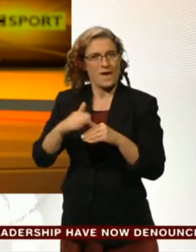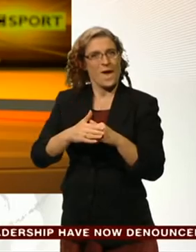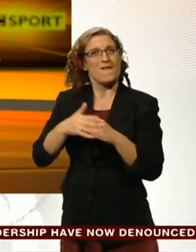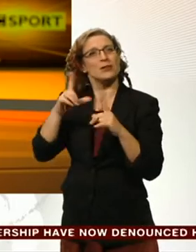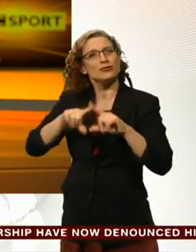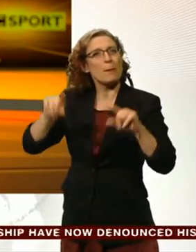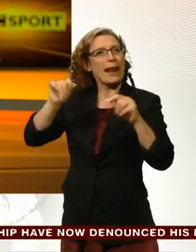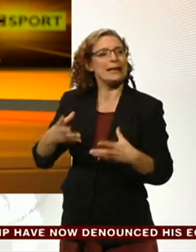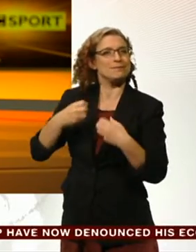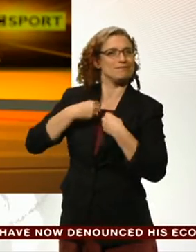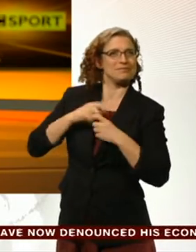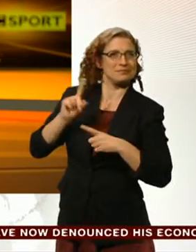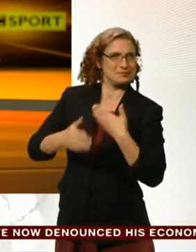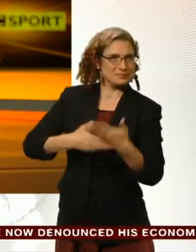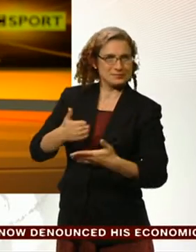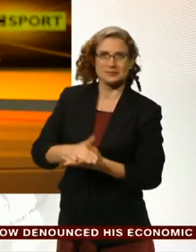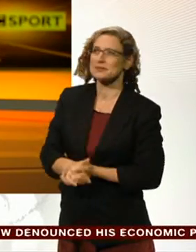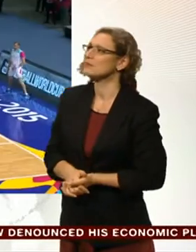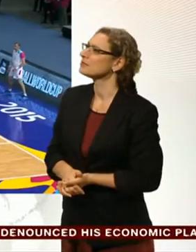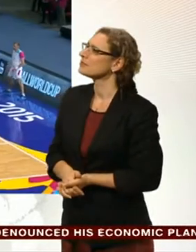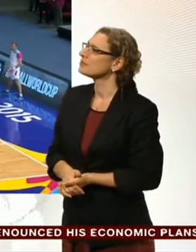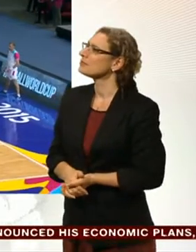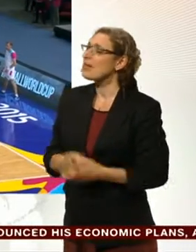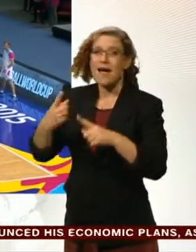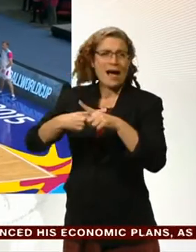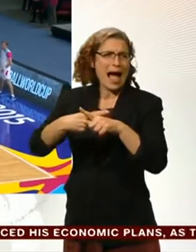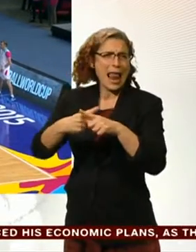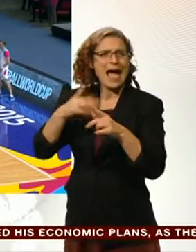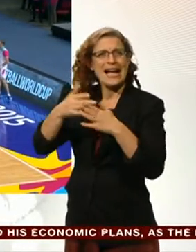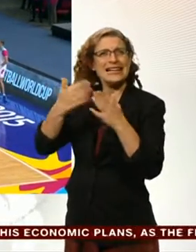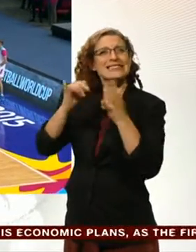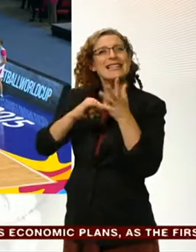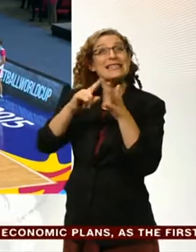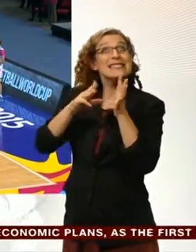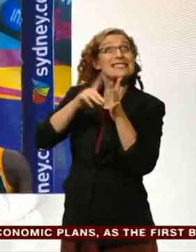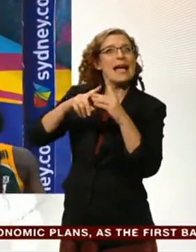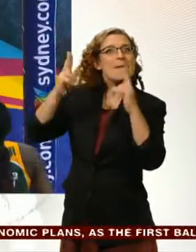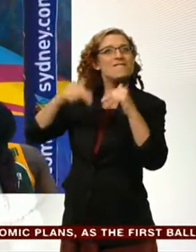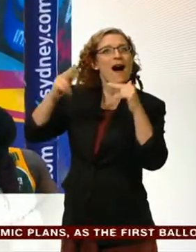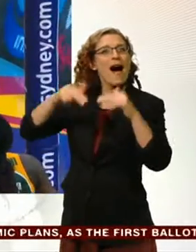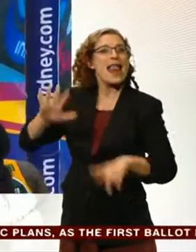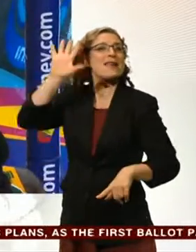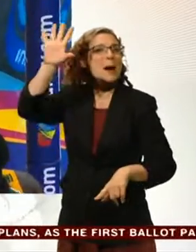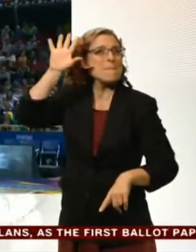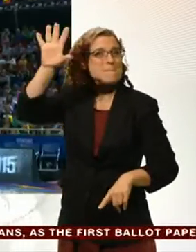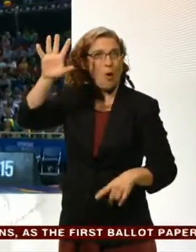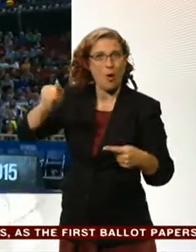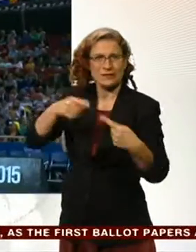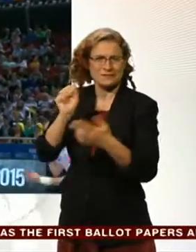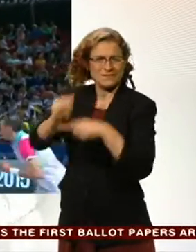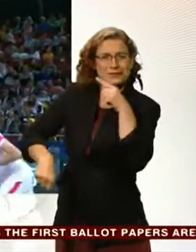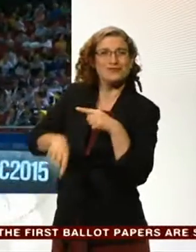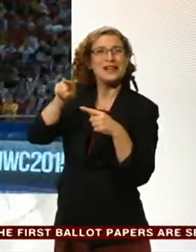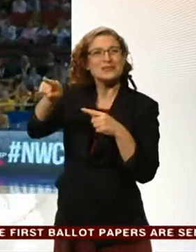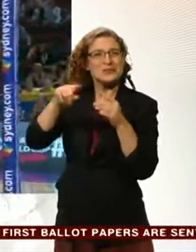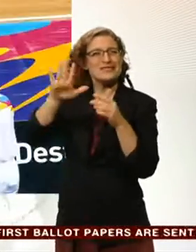Coming up in the sport at half past, England battle through to the semi-finals at the Netball World Cup after victory over South Africa. They take